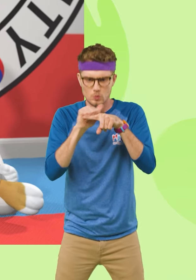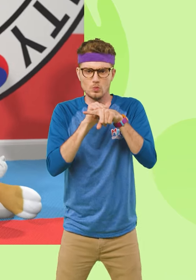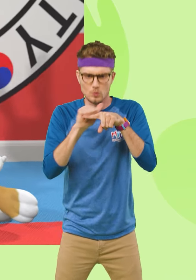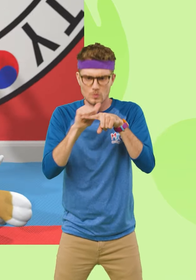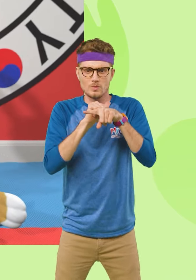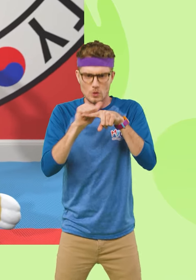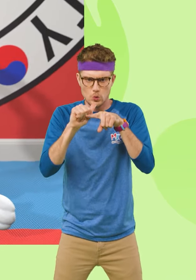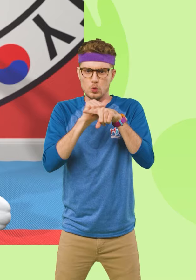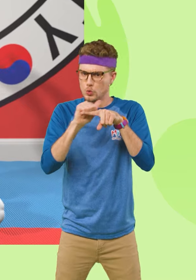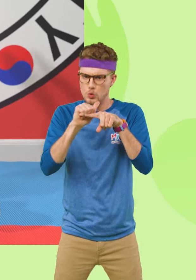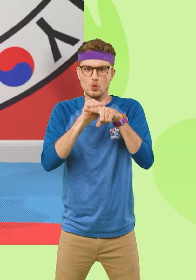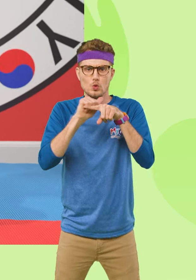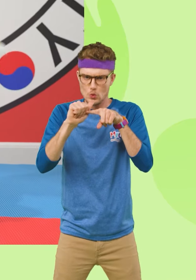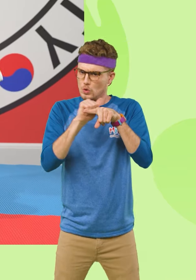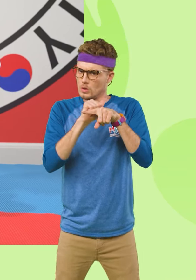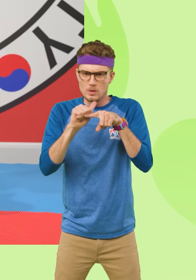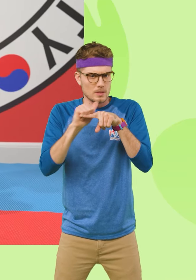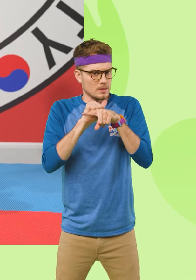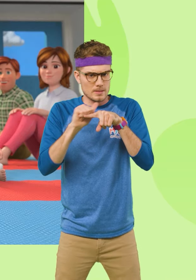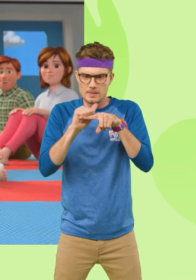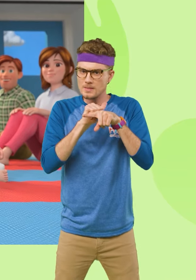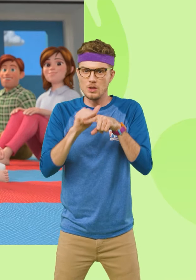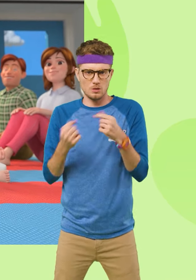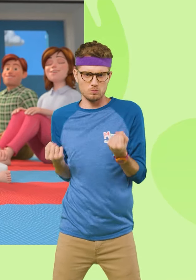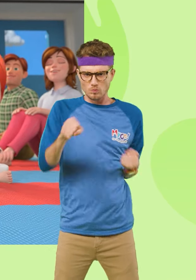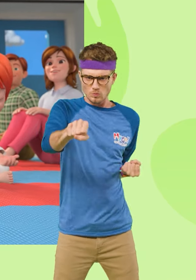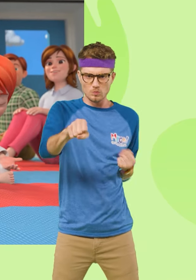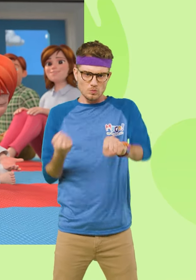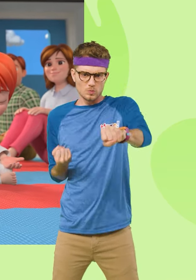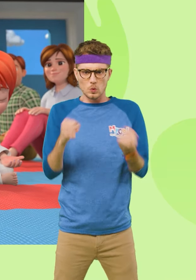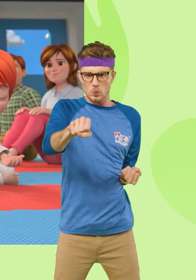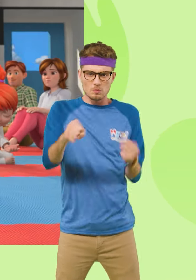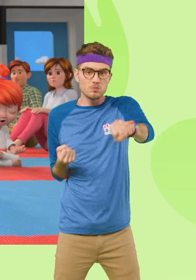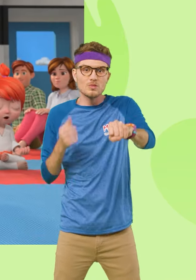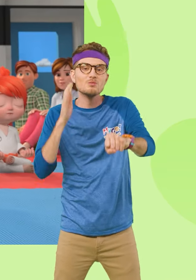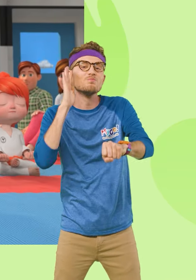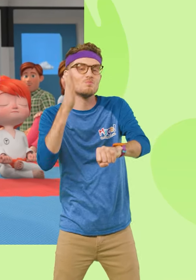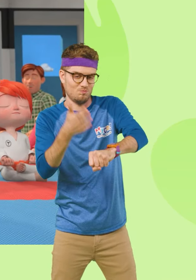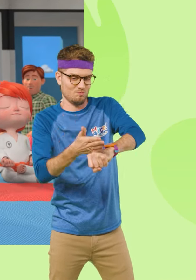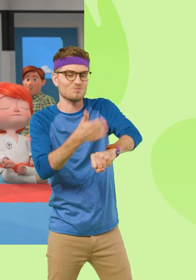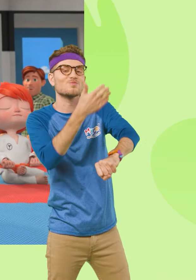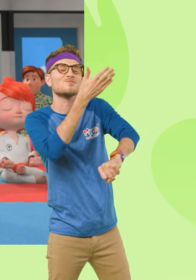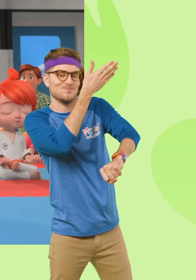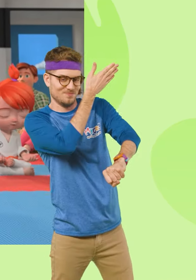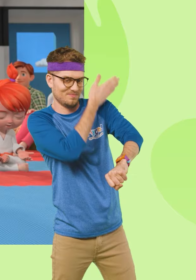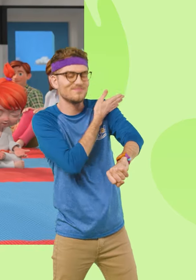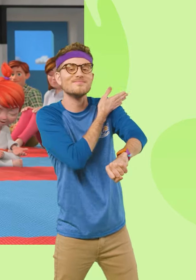hard Taekwondo will take you far